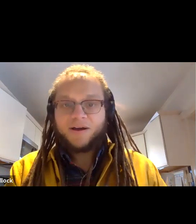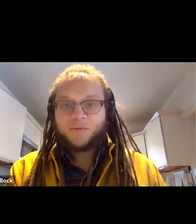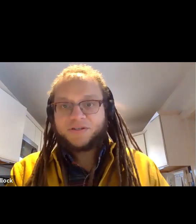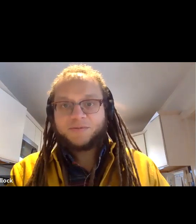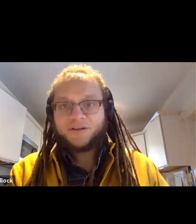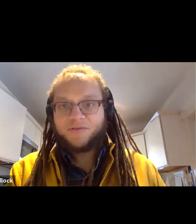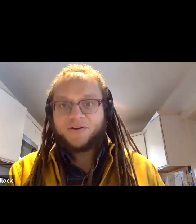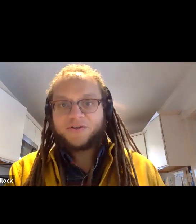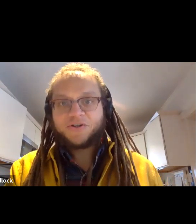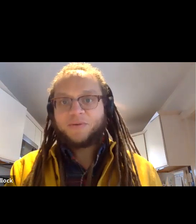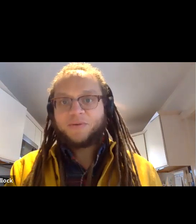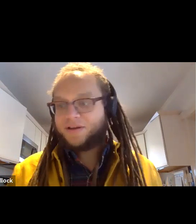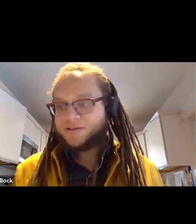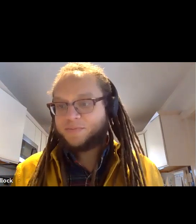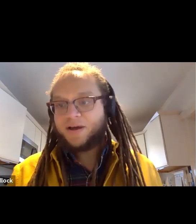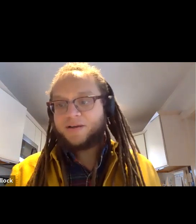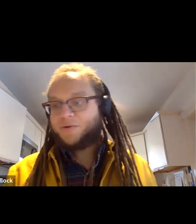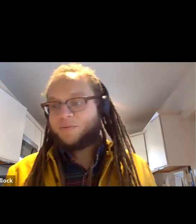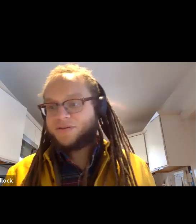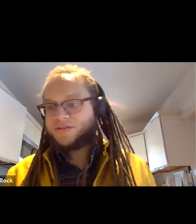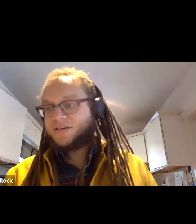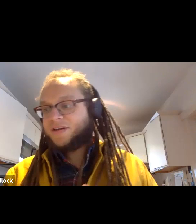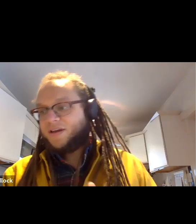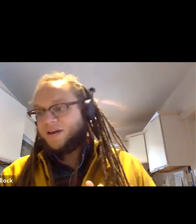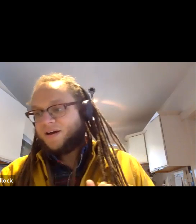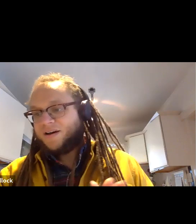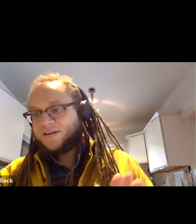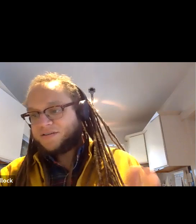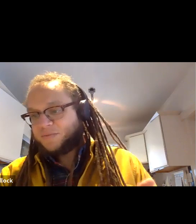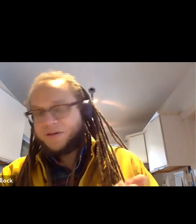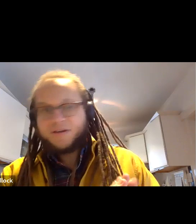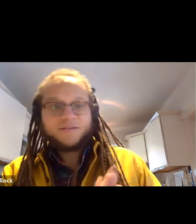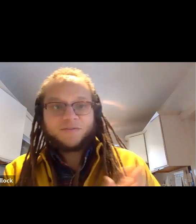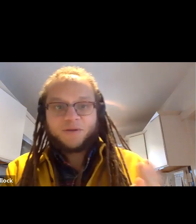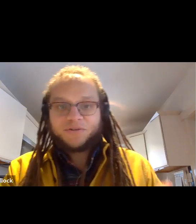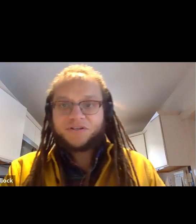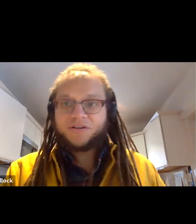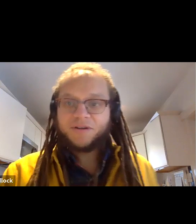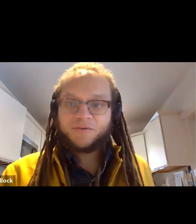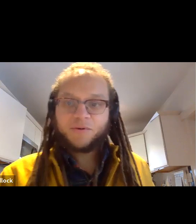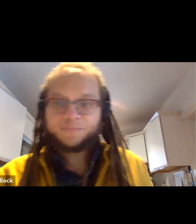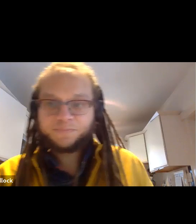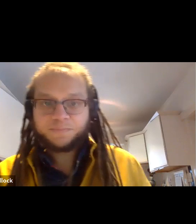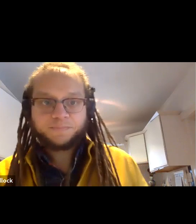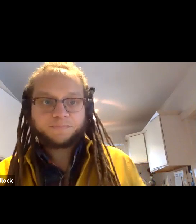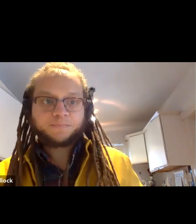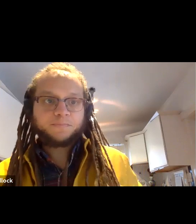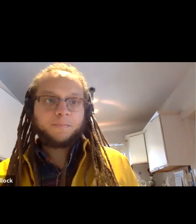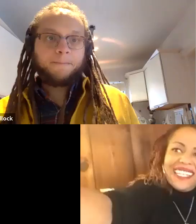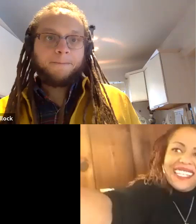Cape Cod in what seems like a very charming spot right by the sea. Samia, Samia Bashir, everyone.